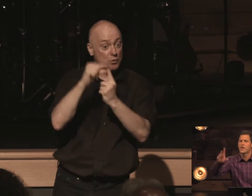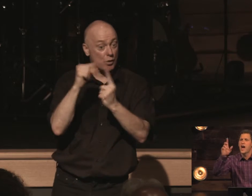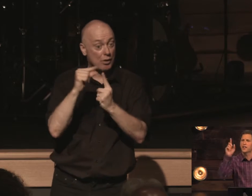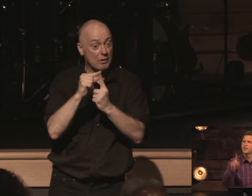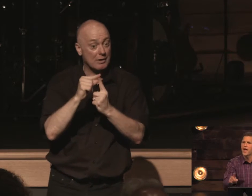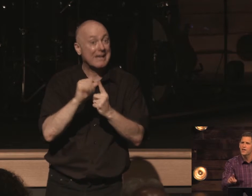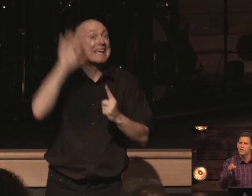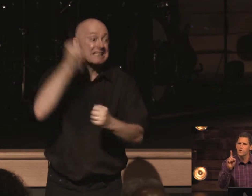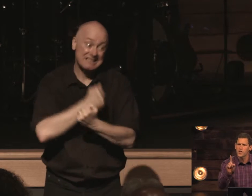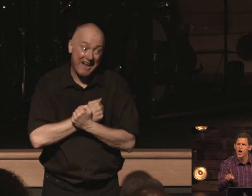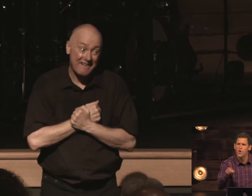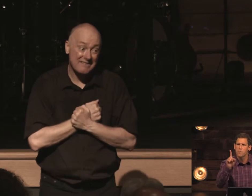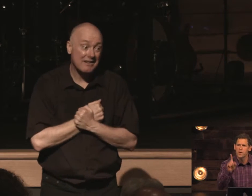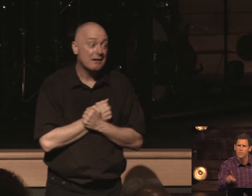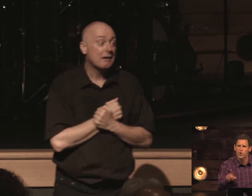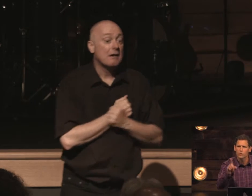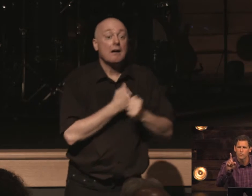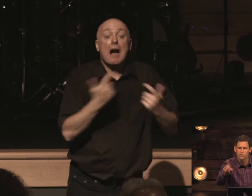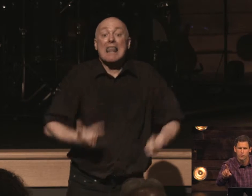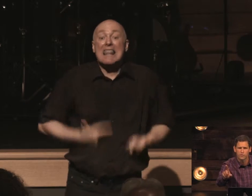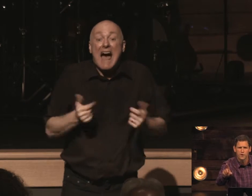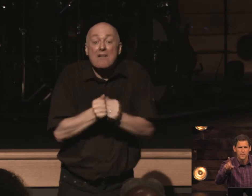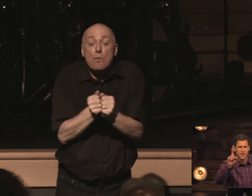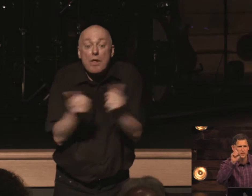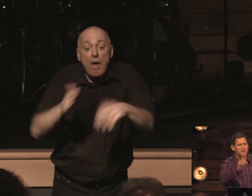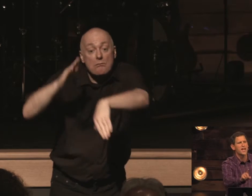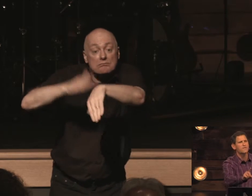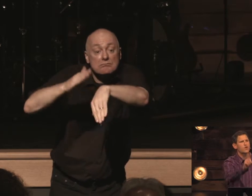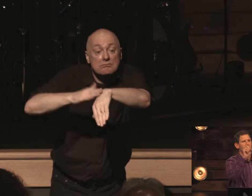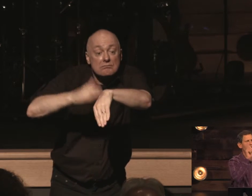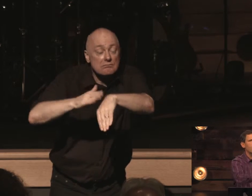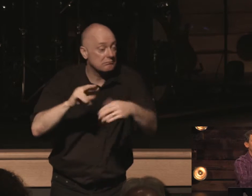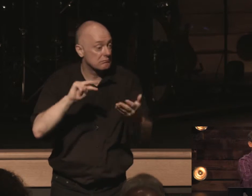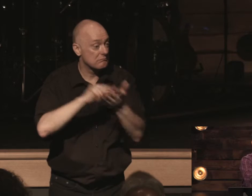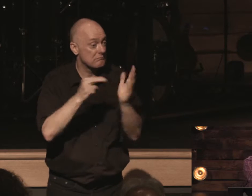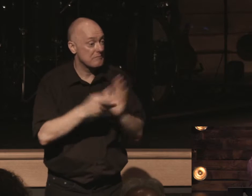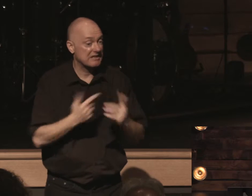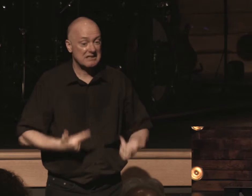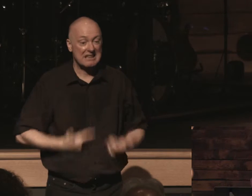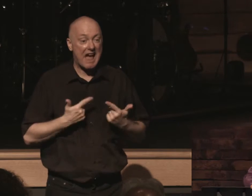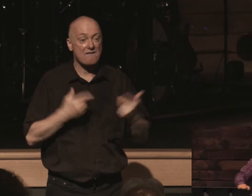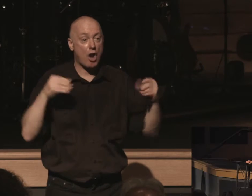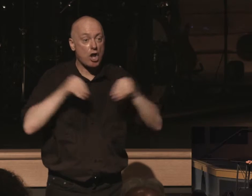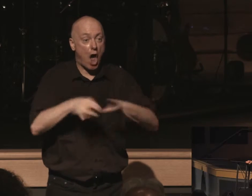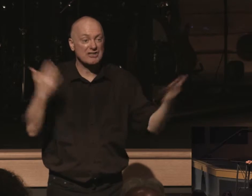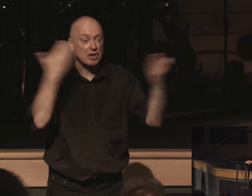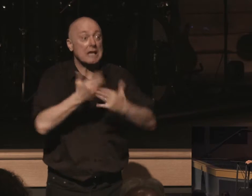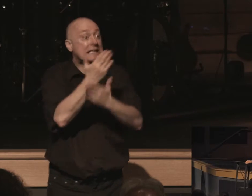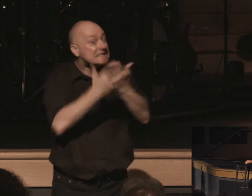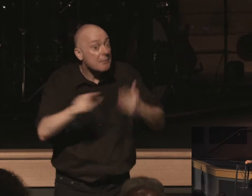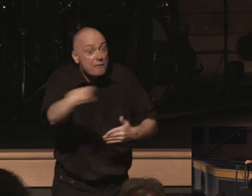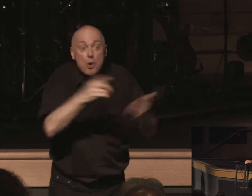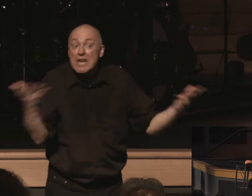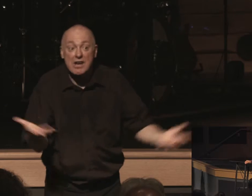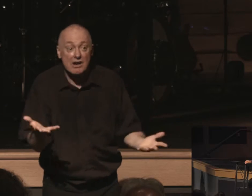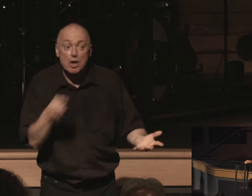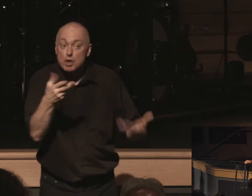a life without biblical reproof is a life that will be lost in the dark there are some of you here right now you don't want to be